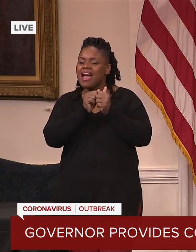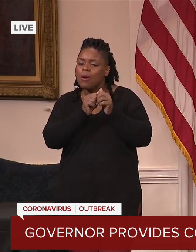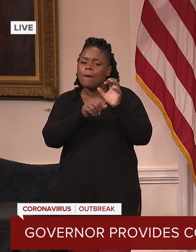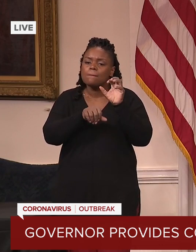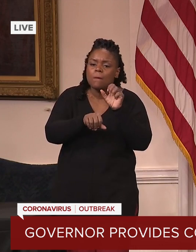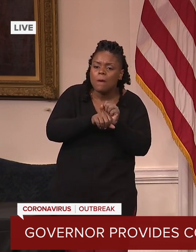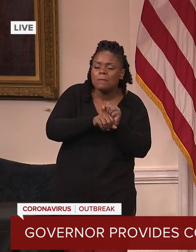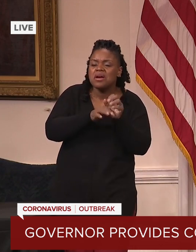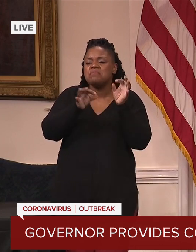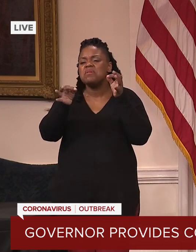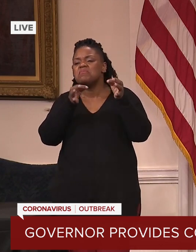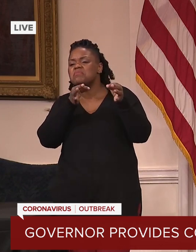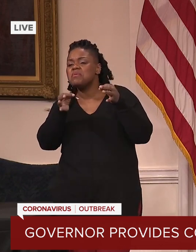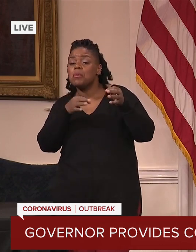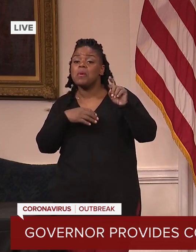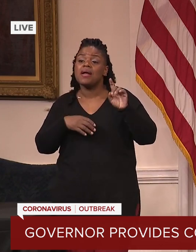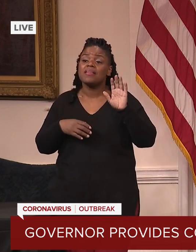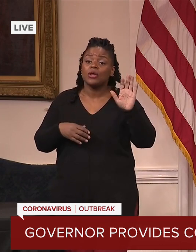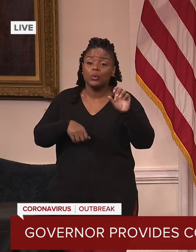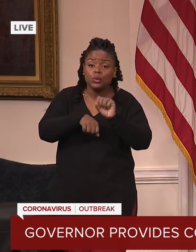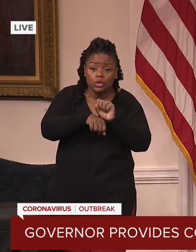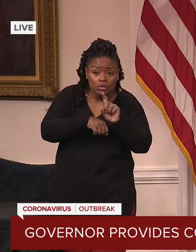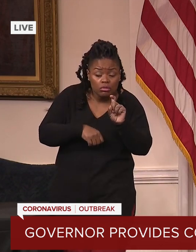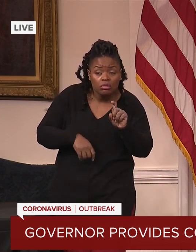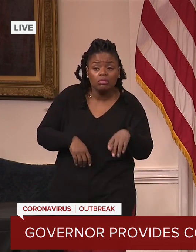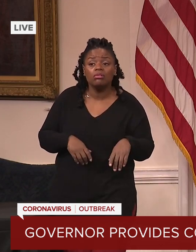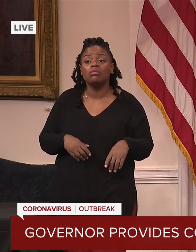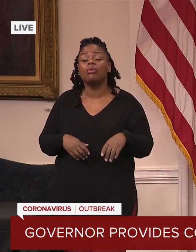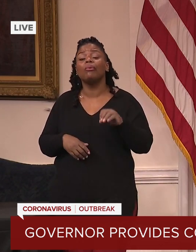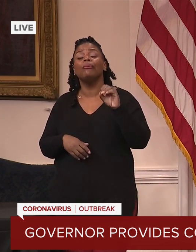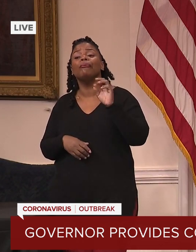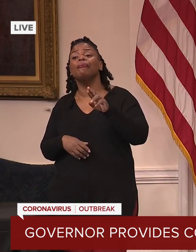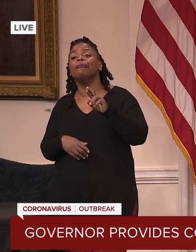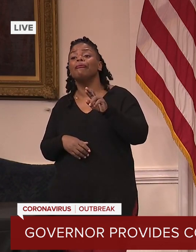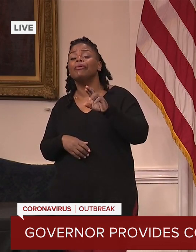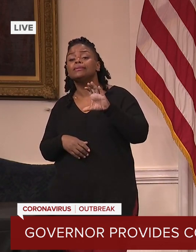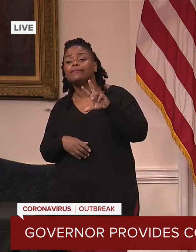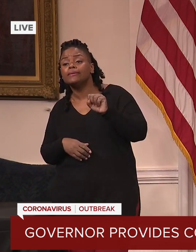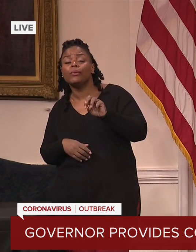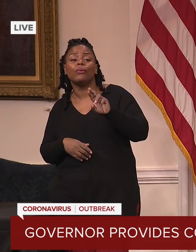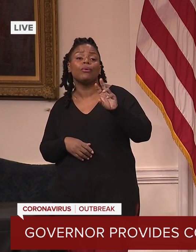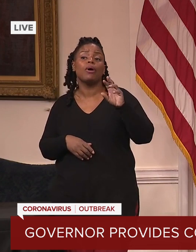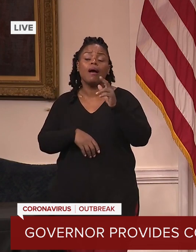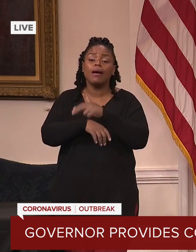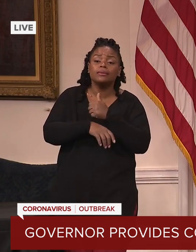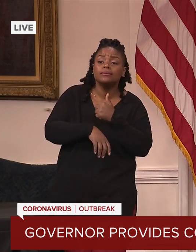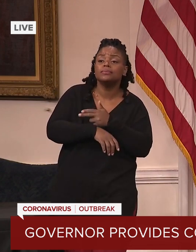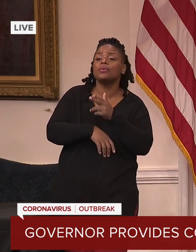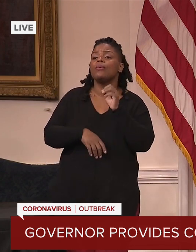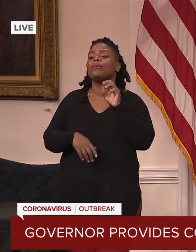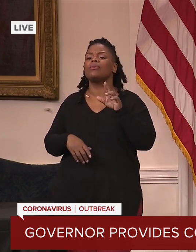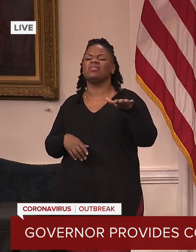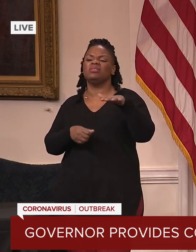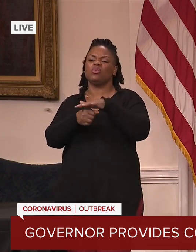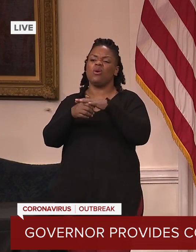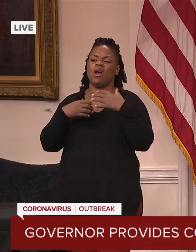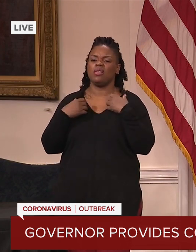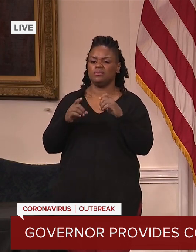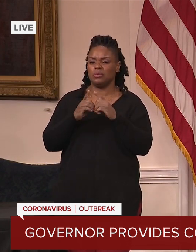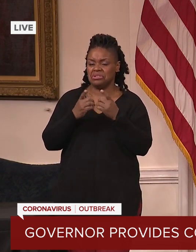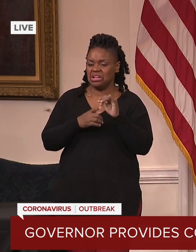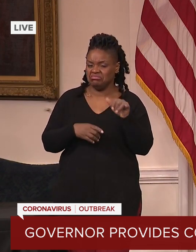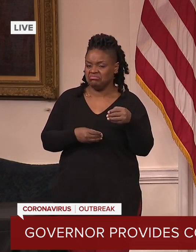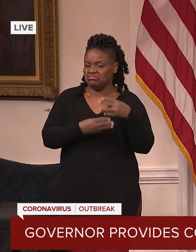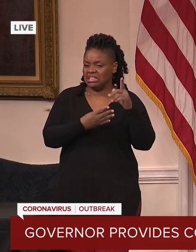it's at their long term care facility within the hospital or the local health department. Again, would